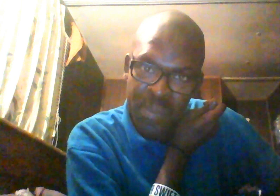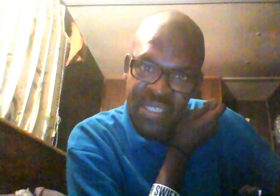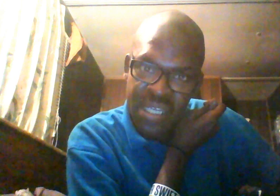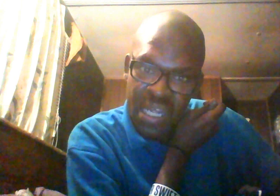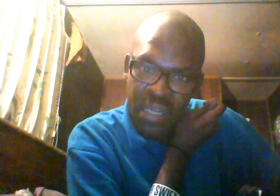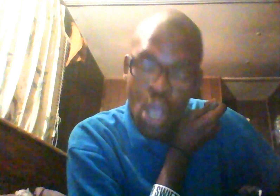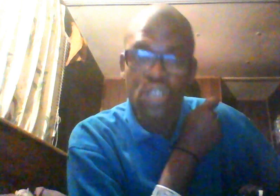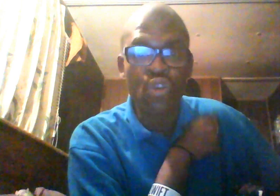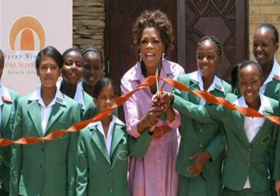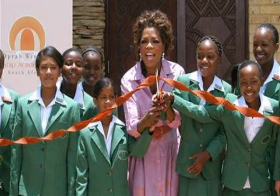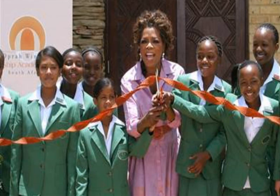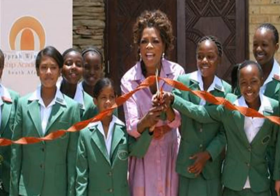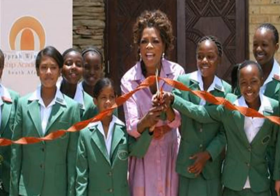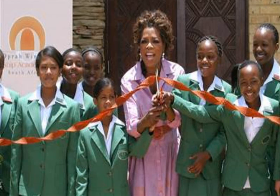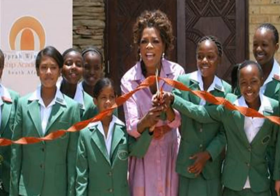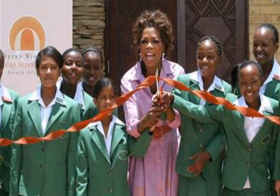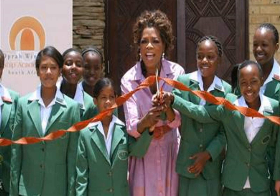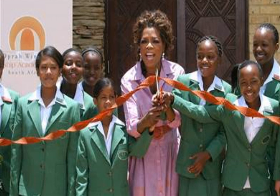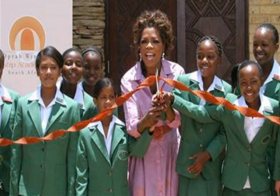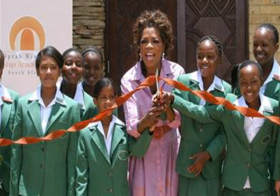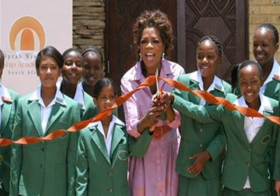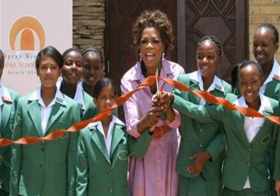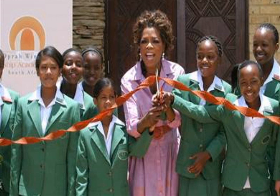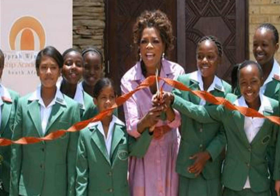publicity stunt? So you only care when it can get you ratings.